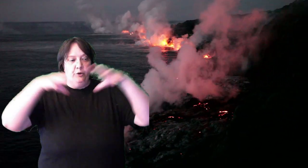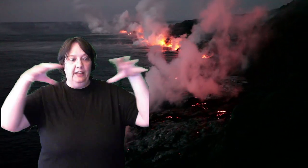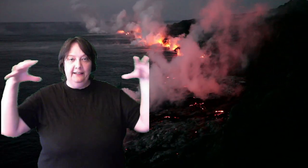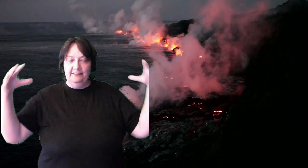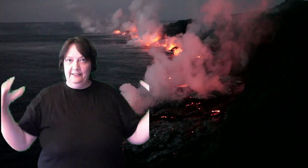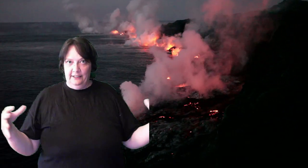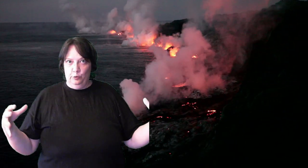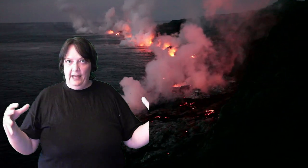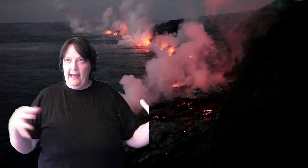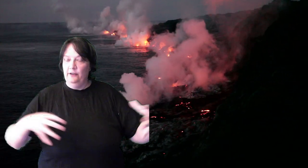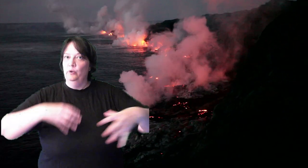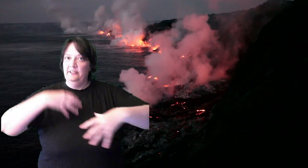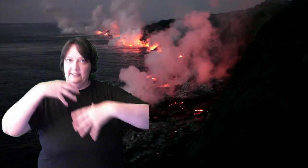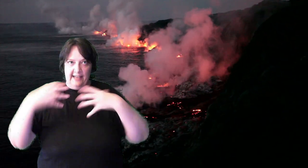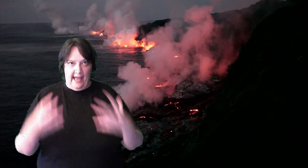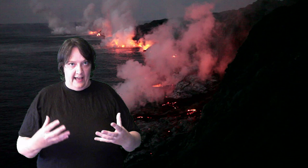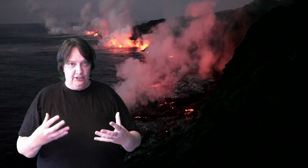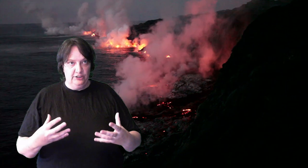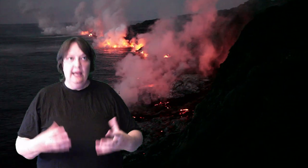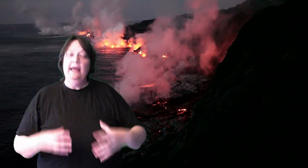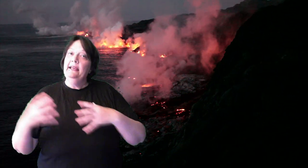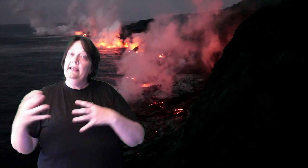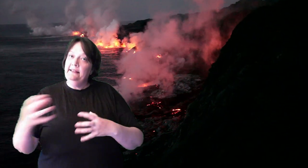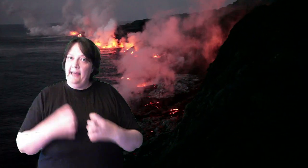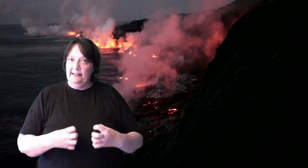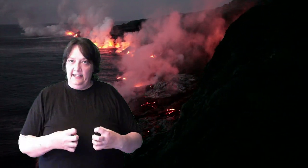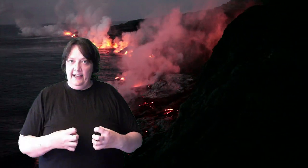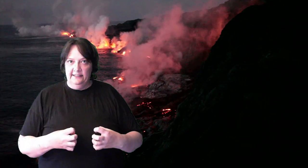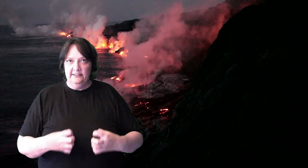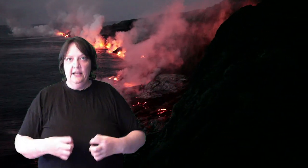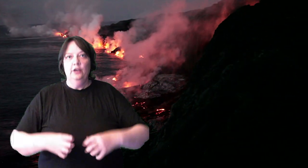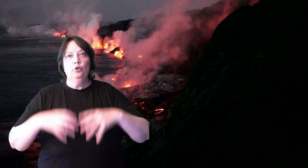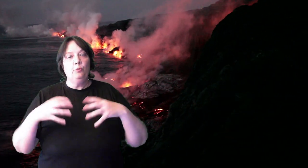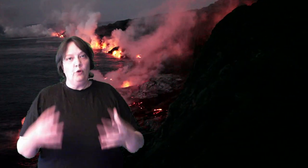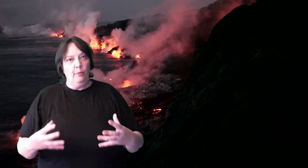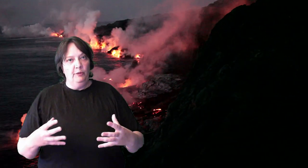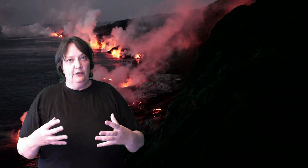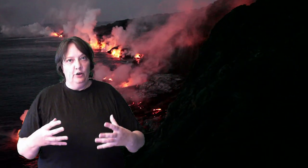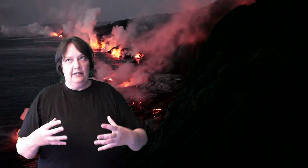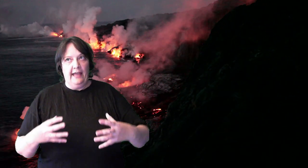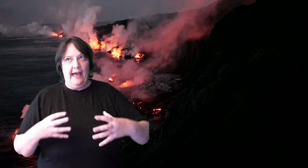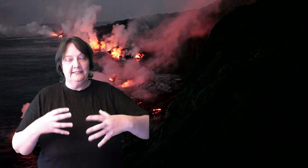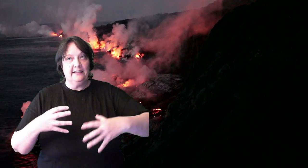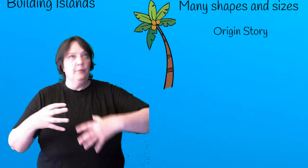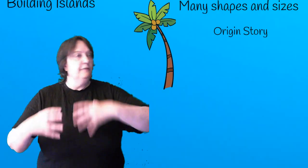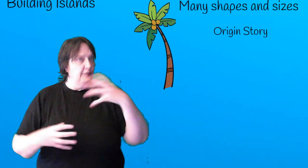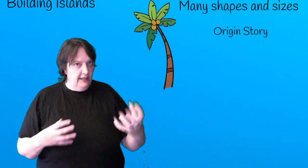creating new land with its ash? In that case you're probably looking at some fairly